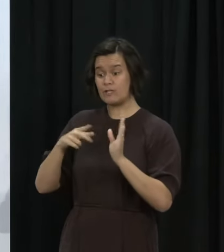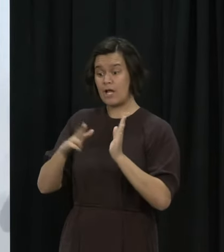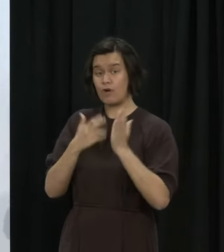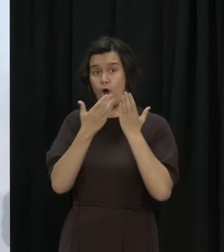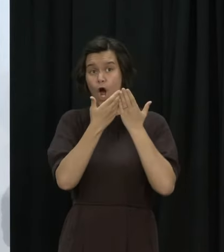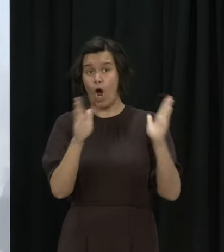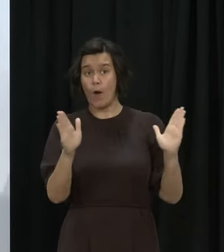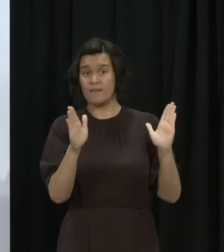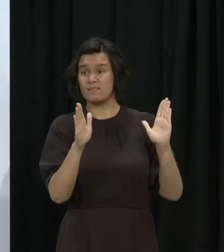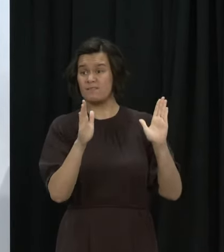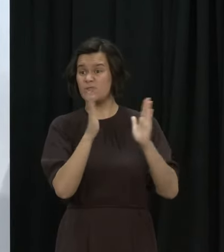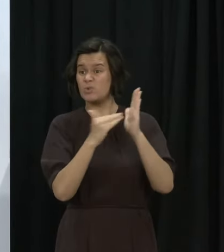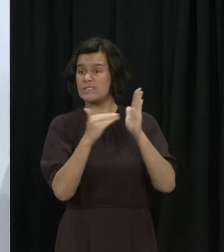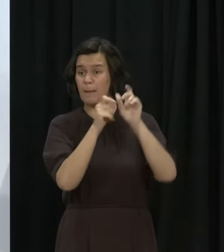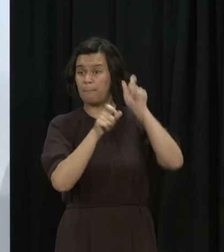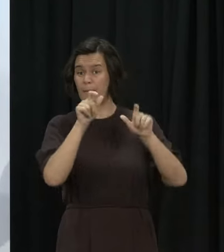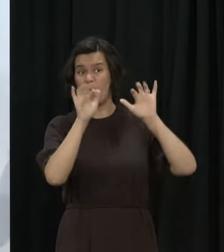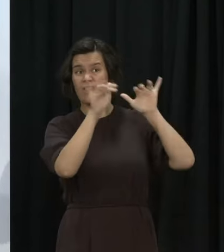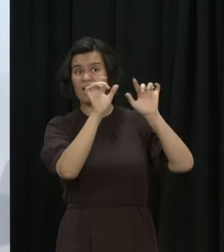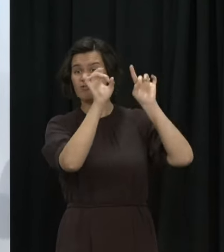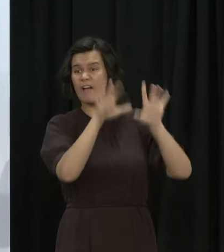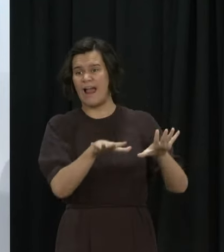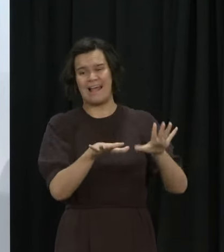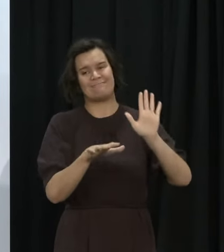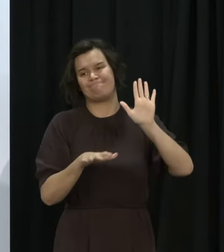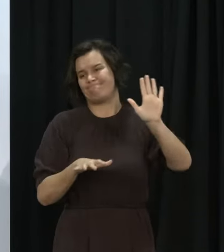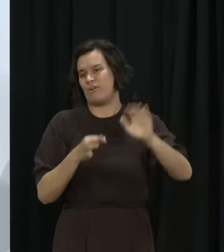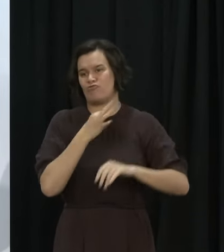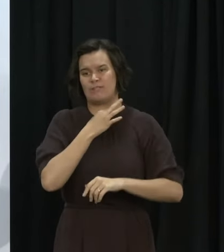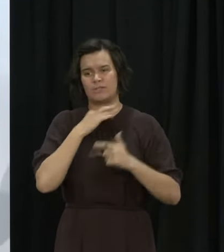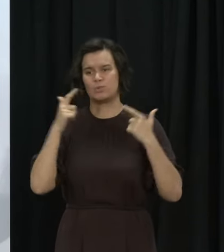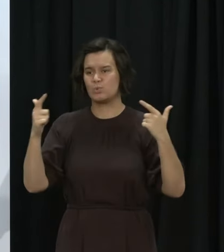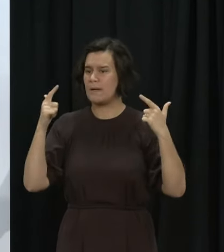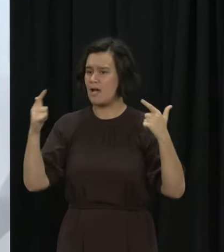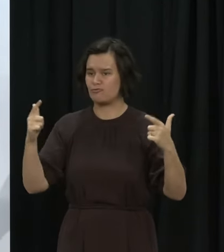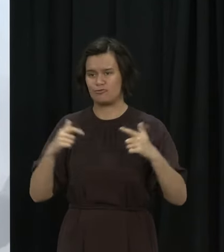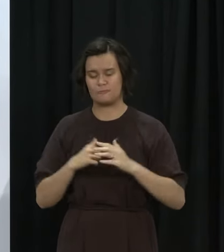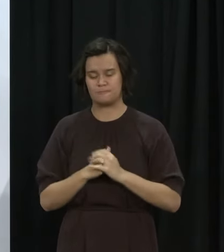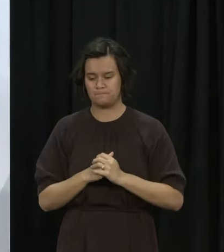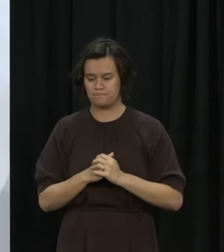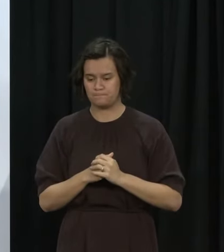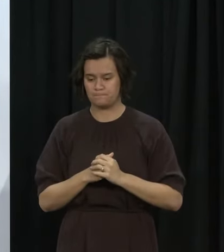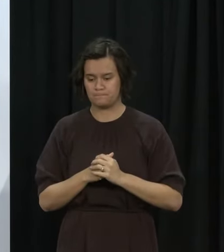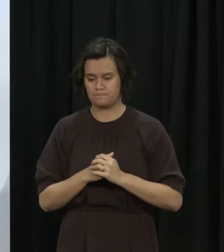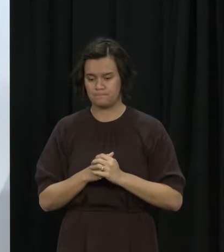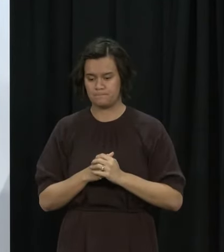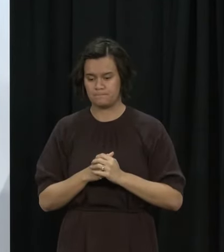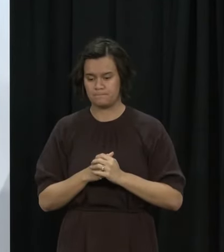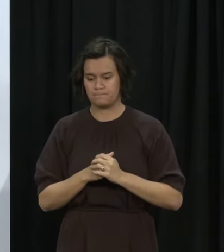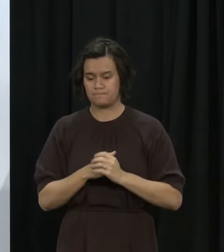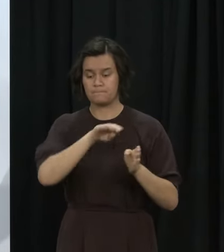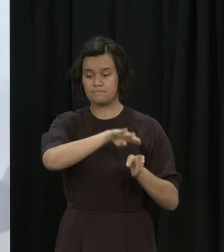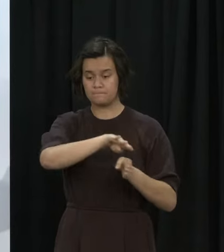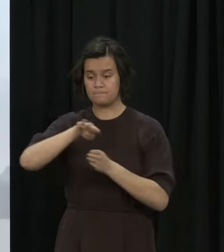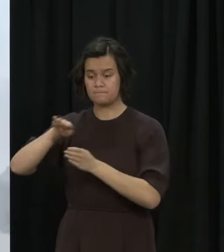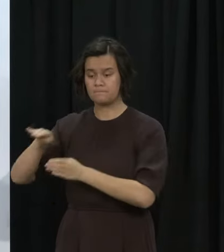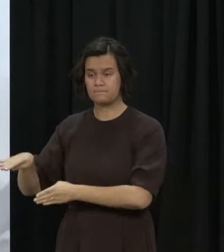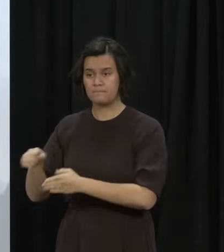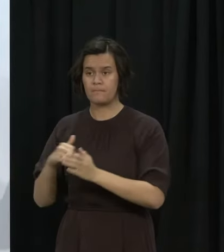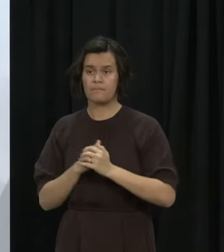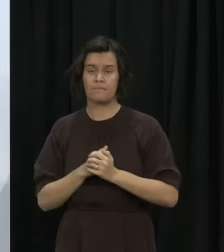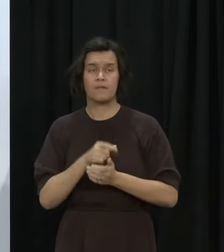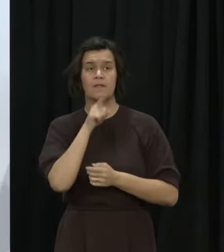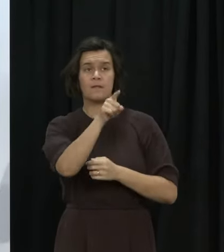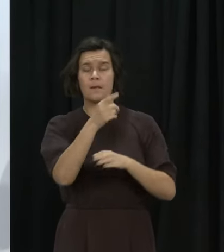In addition to those measures at the border, the requirement for travellers to New Zealand to return a